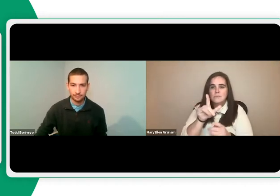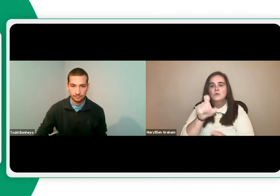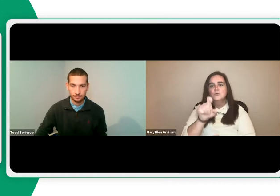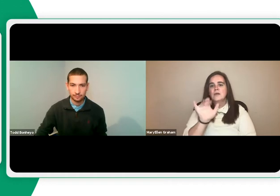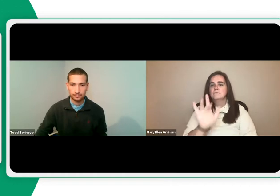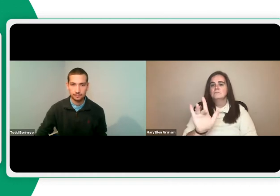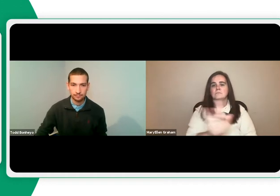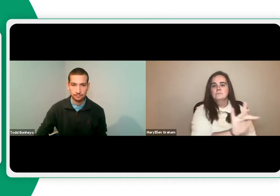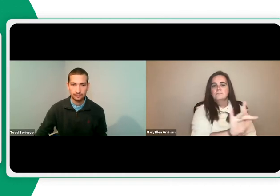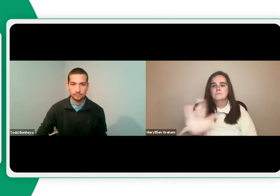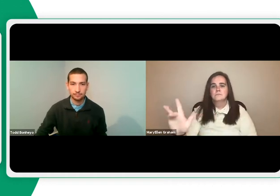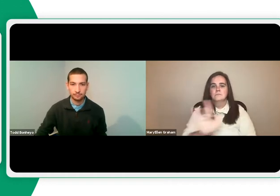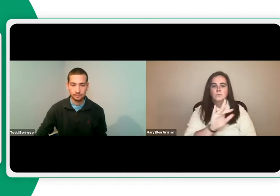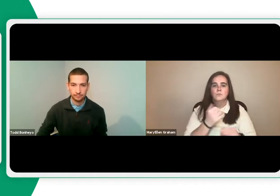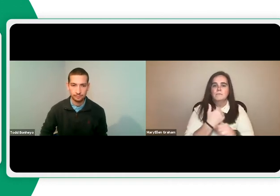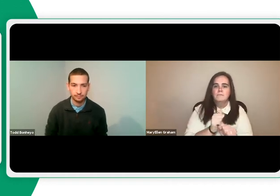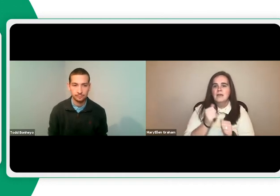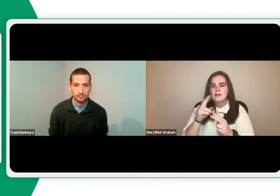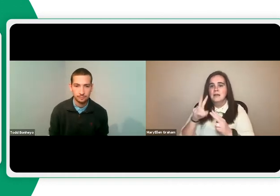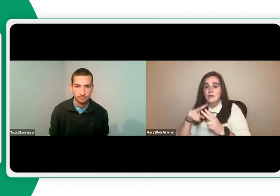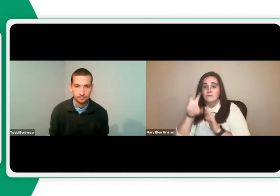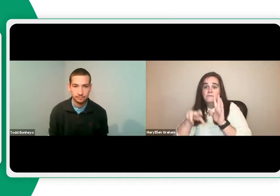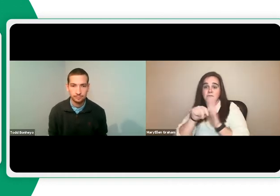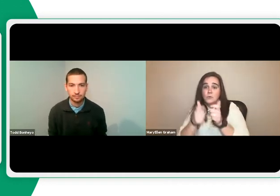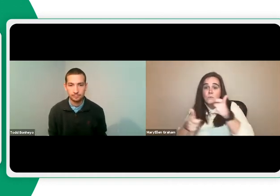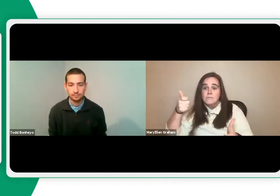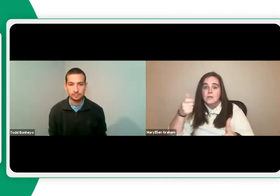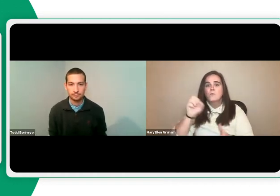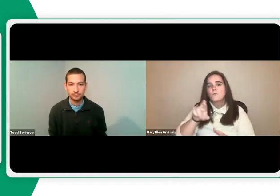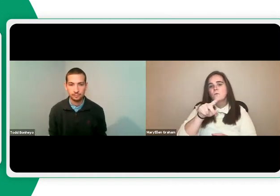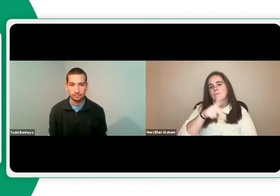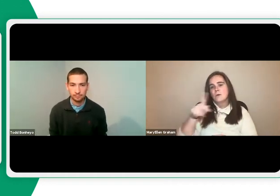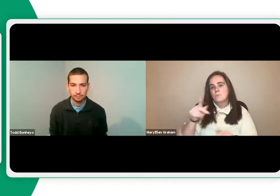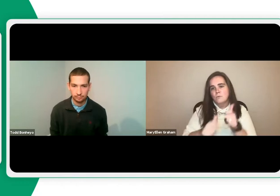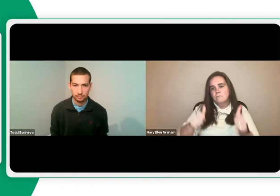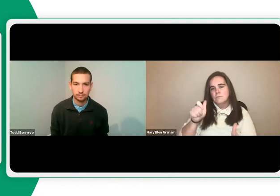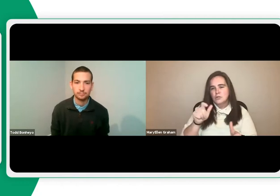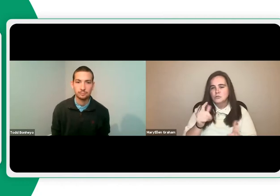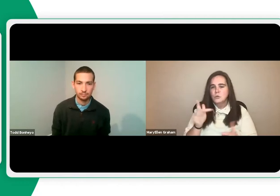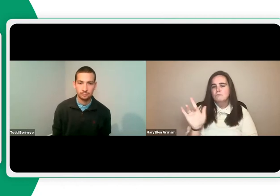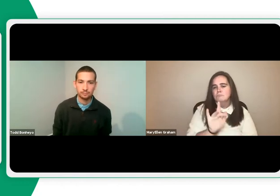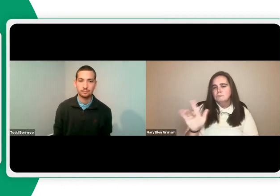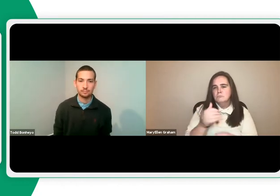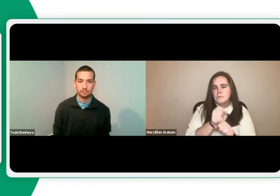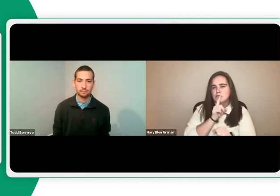you'll see two lines in the middle that you can click and scroll left or right to either make our videos bigger or the PowerPoint bigger.